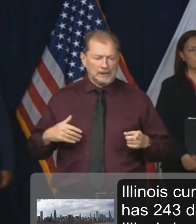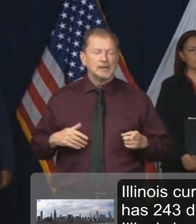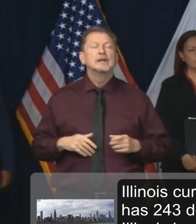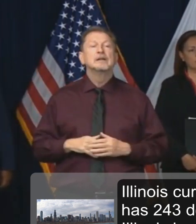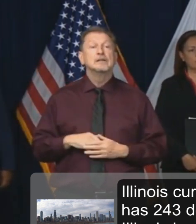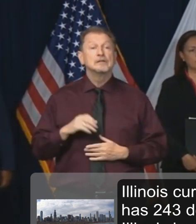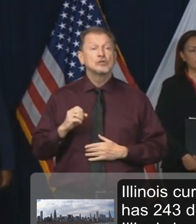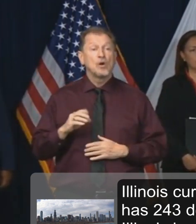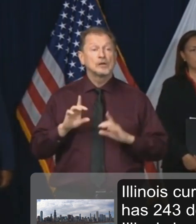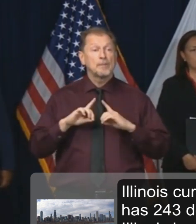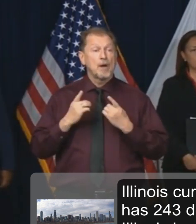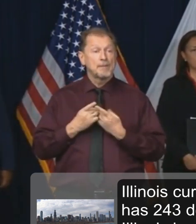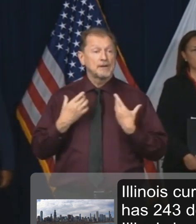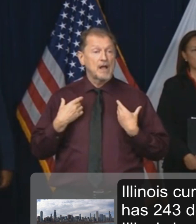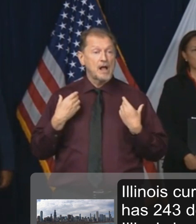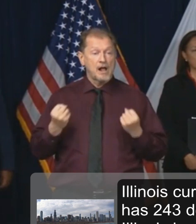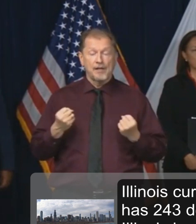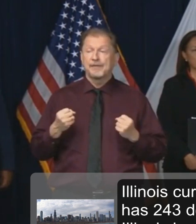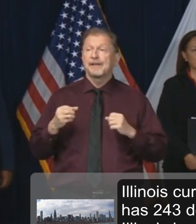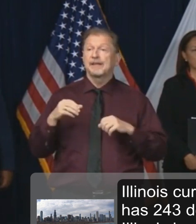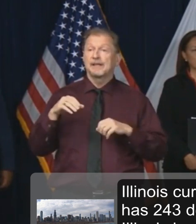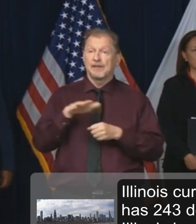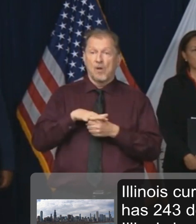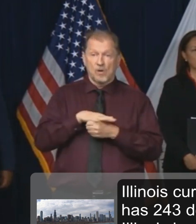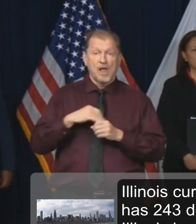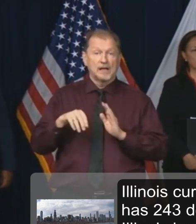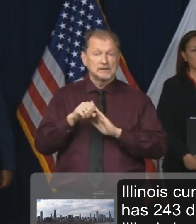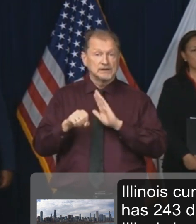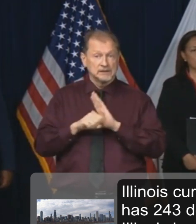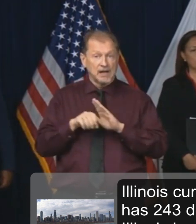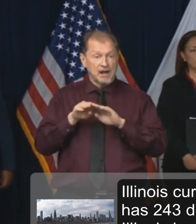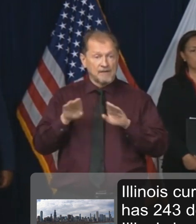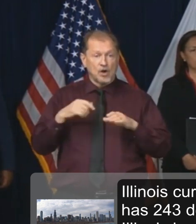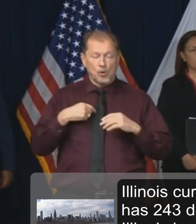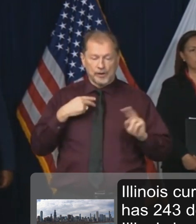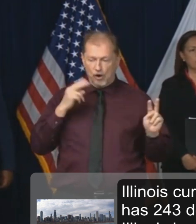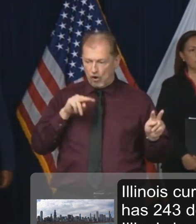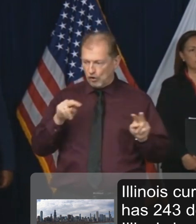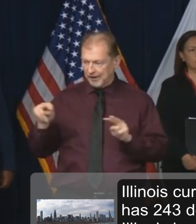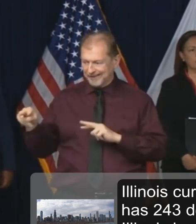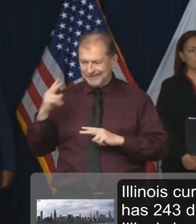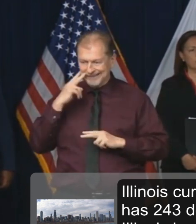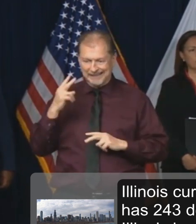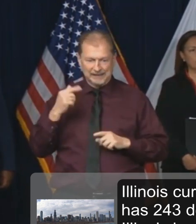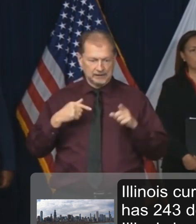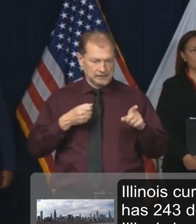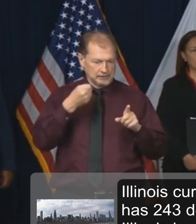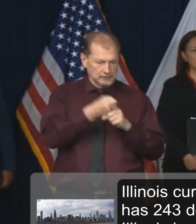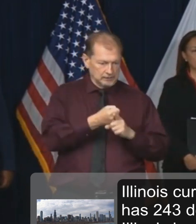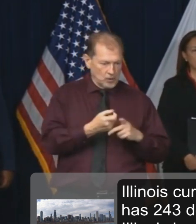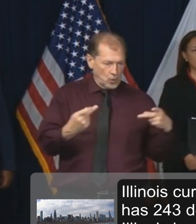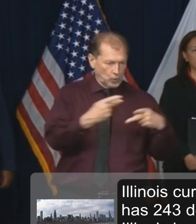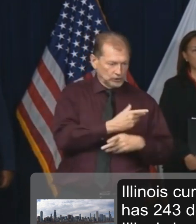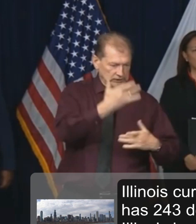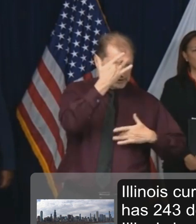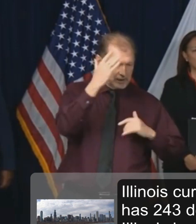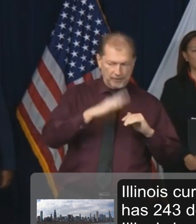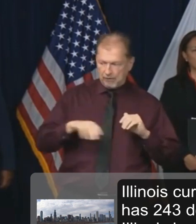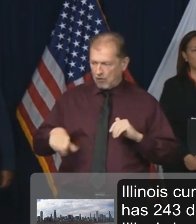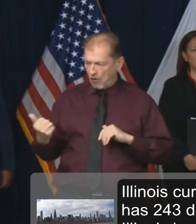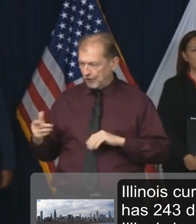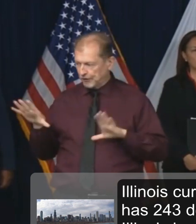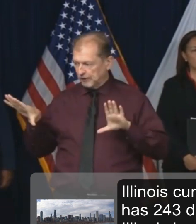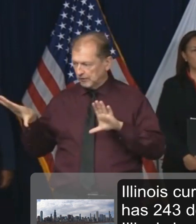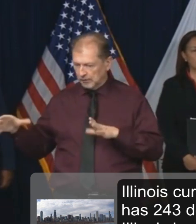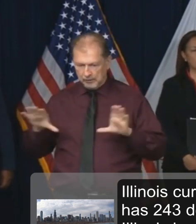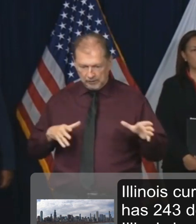departments of health at the local state level will continue to try to address these disparities. But as I'm saying, you know, it's